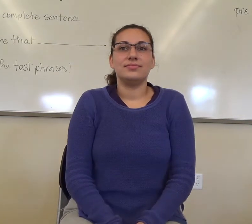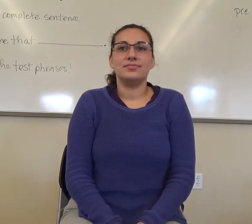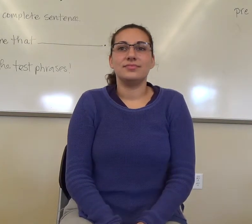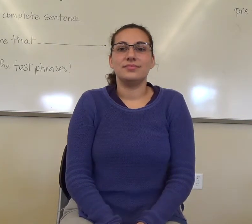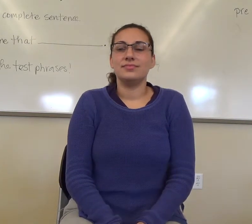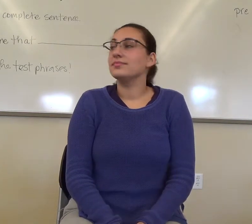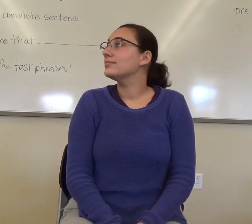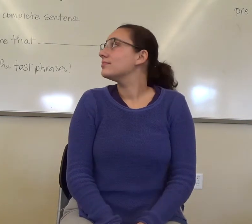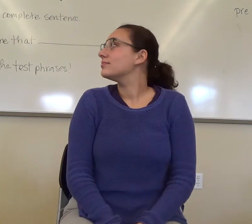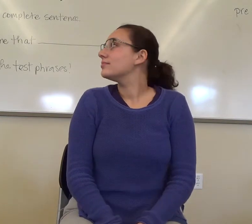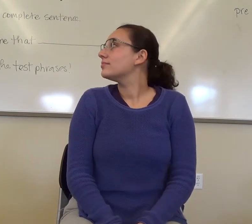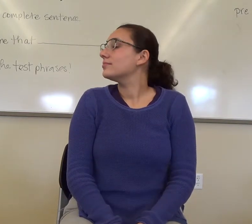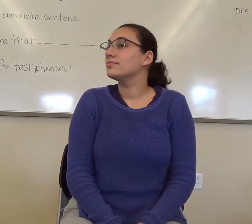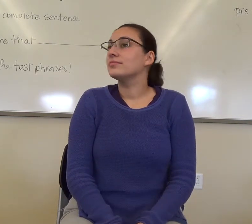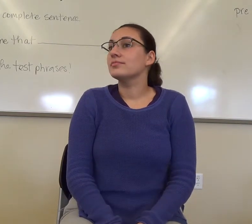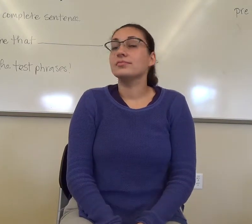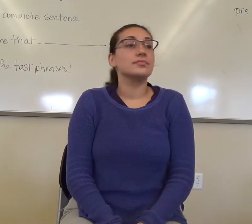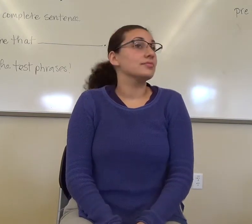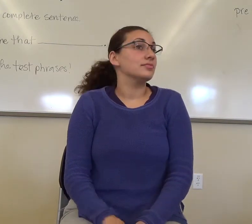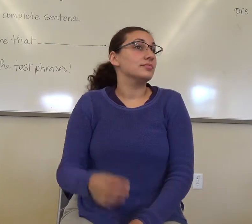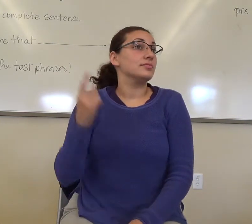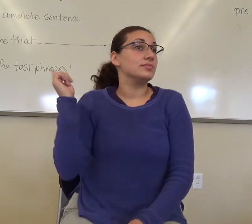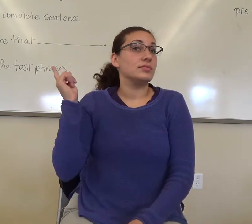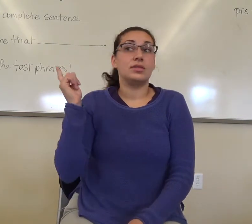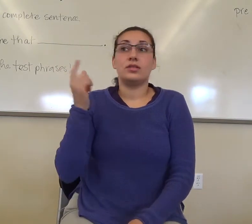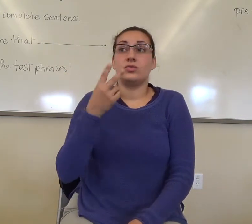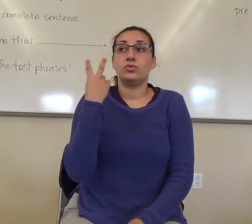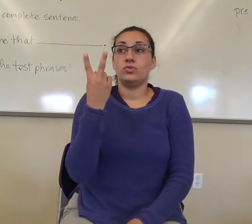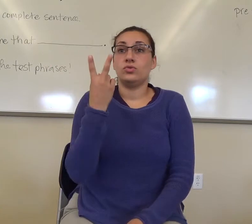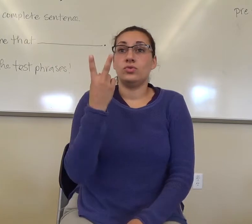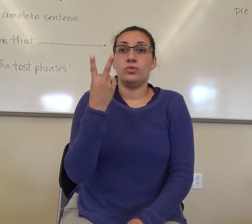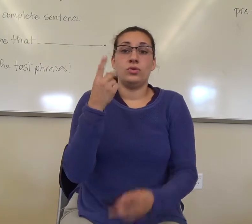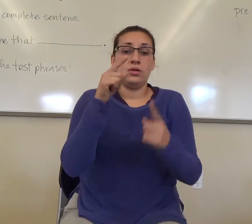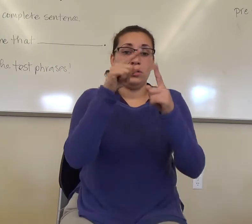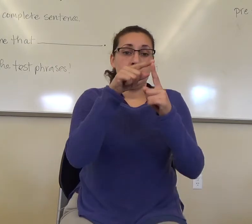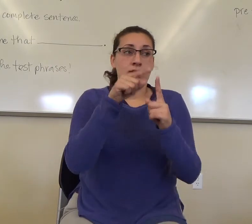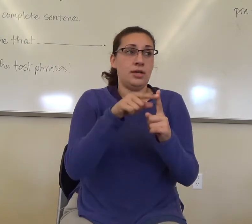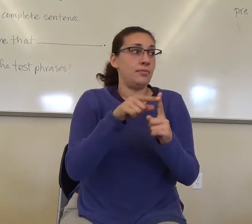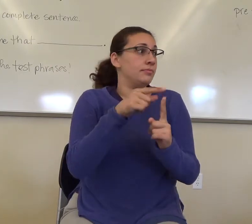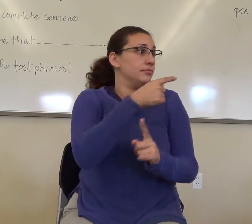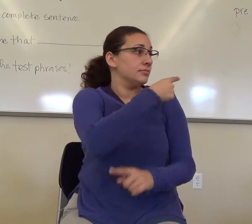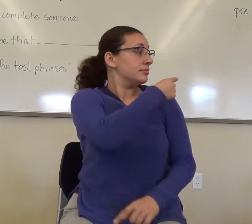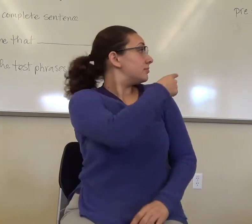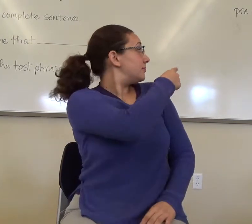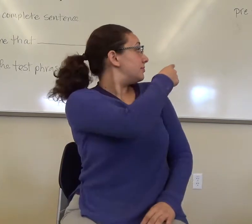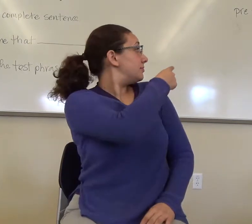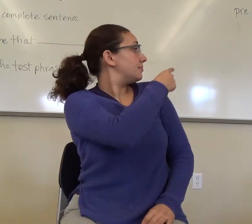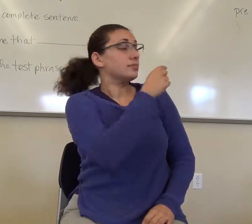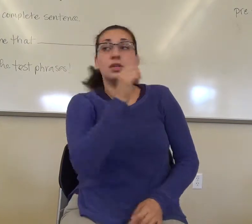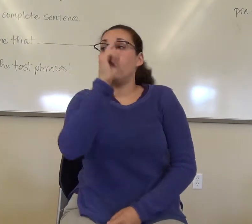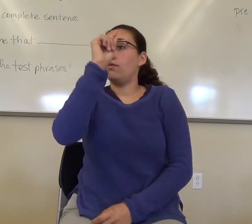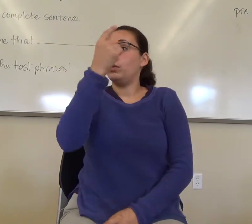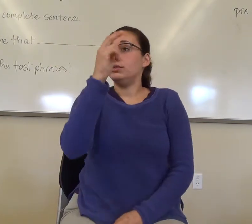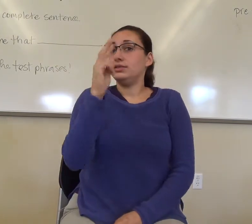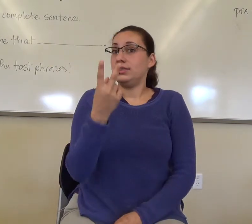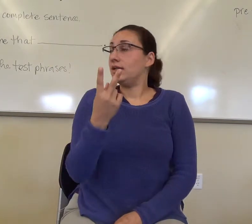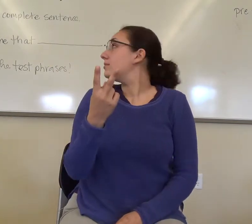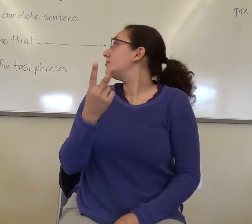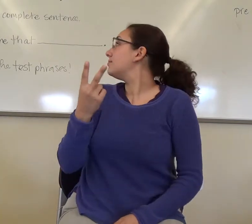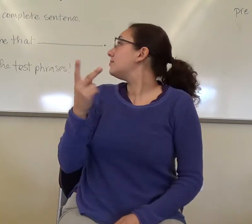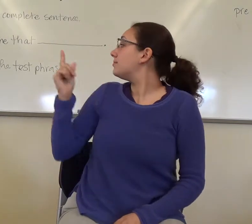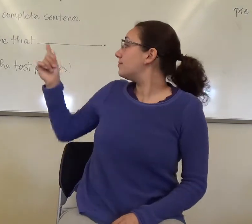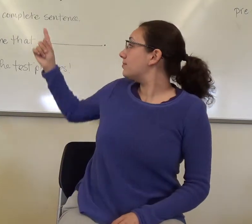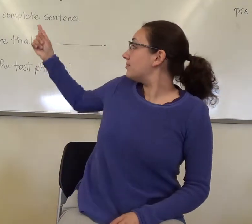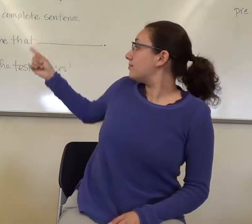And these two steps are the first steps in this